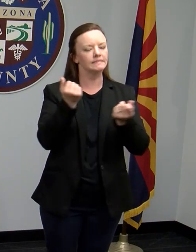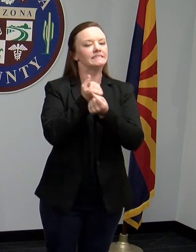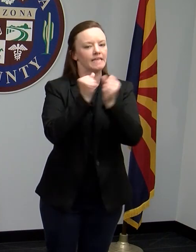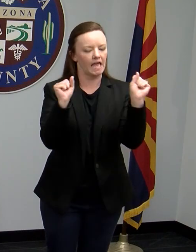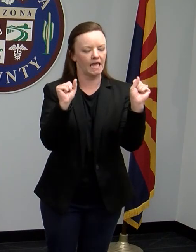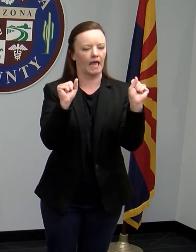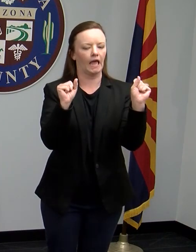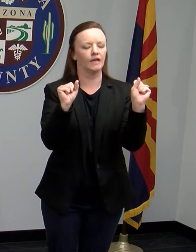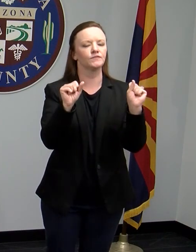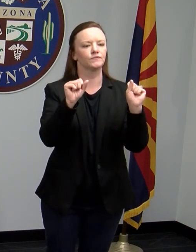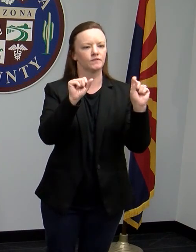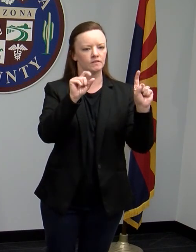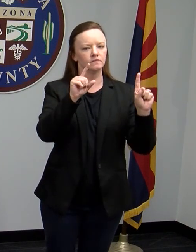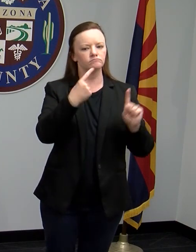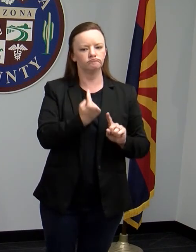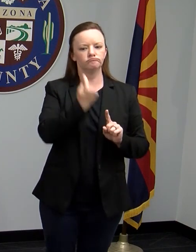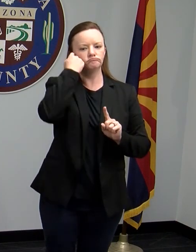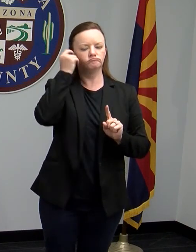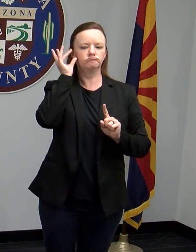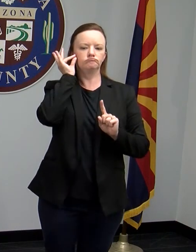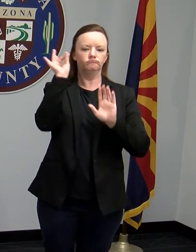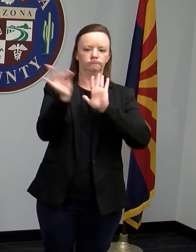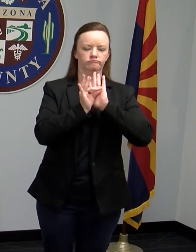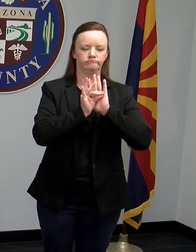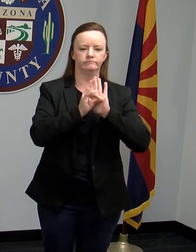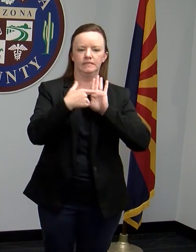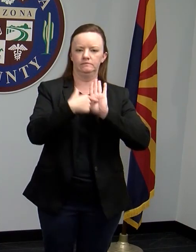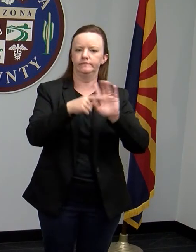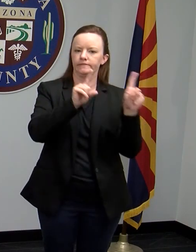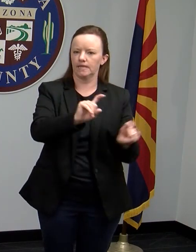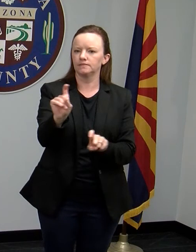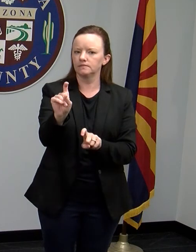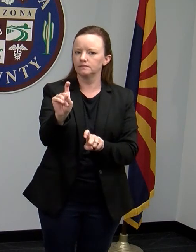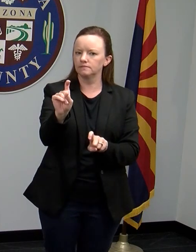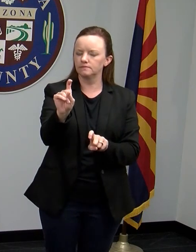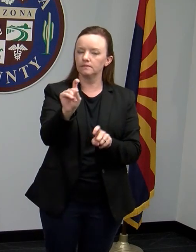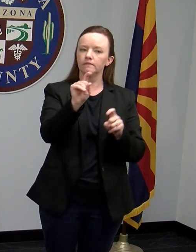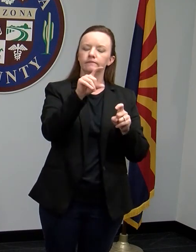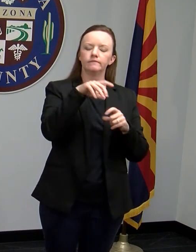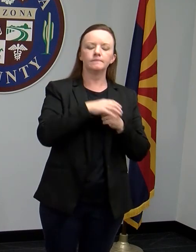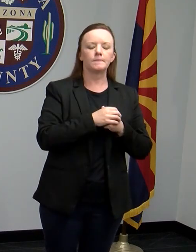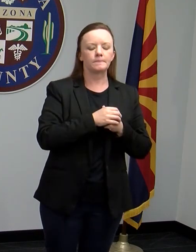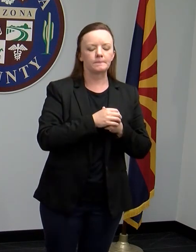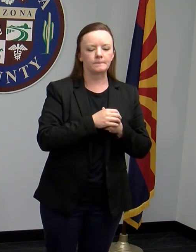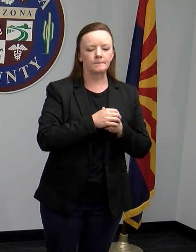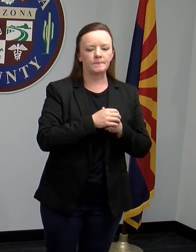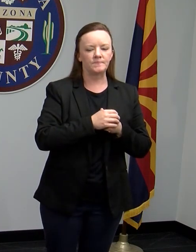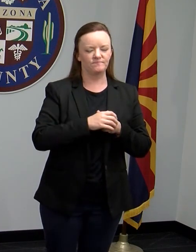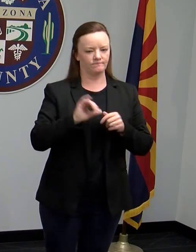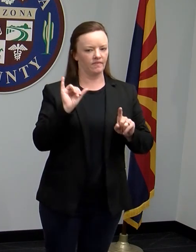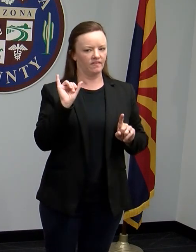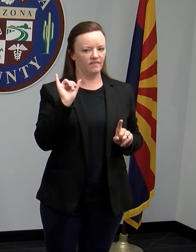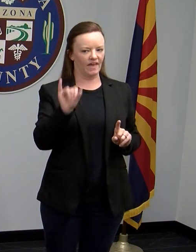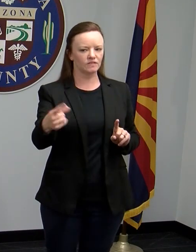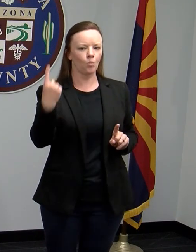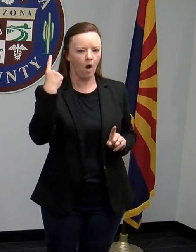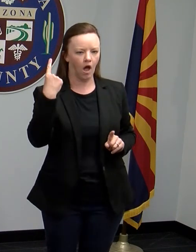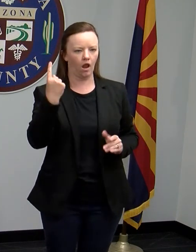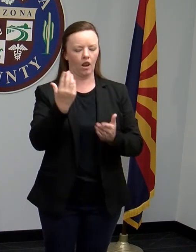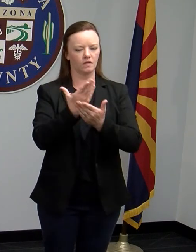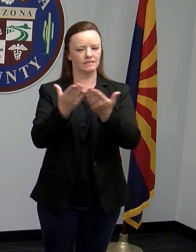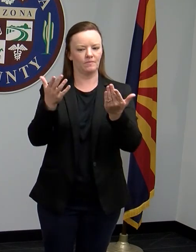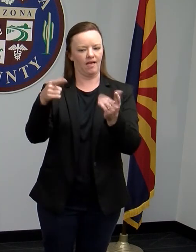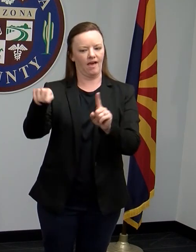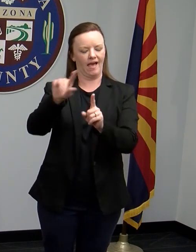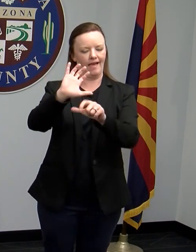safe who are administering the test, whether it's in the field or in their healthcare facility. So that's one supply that's